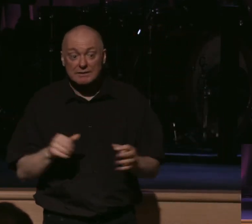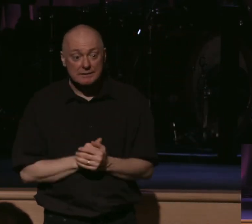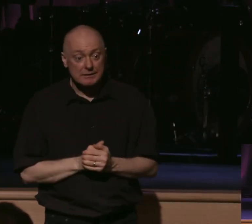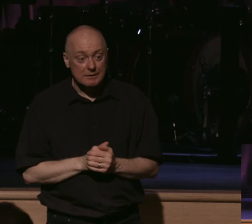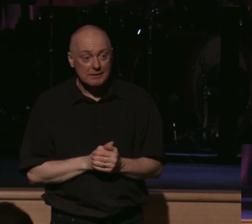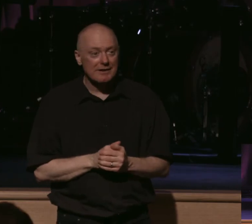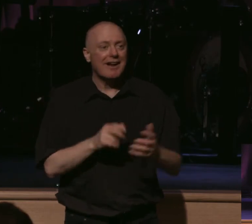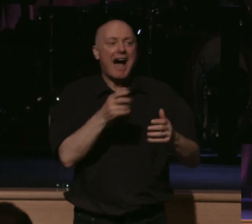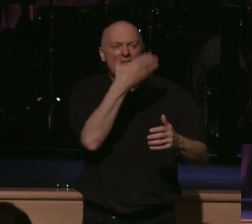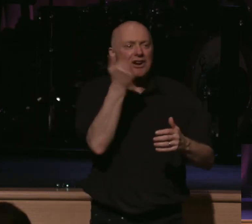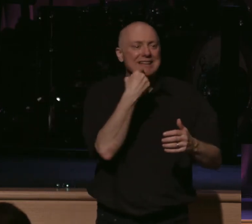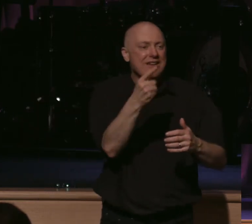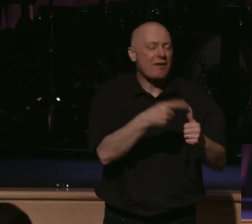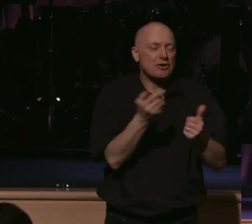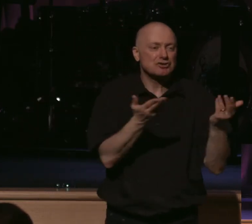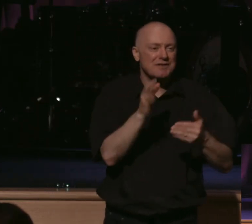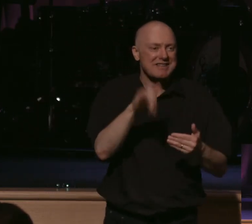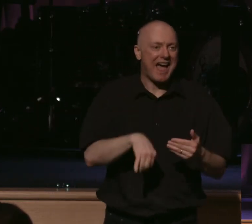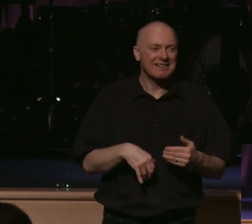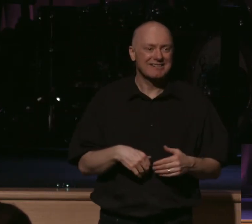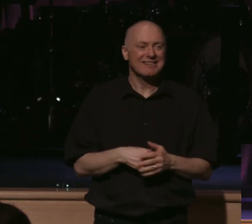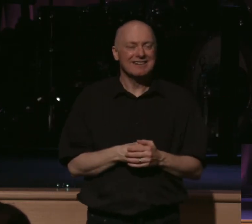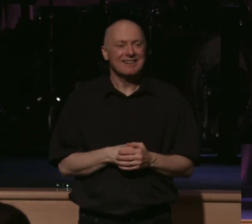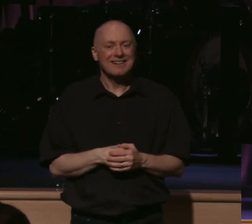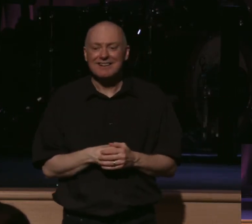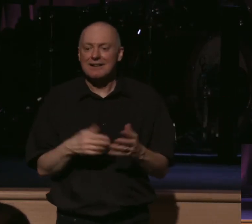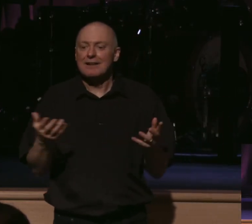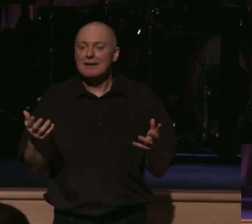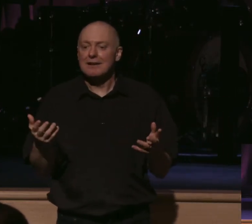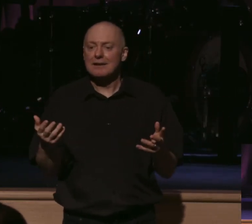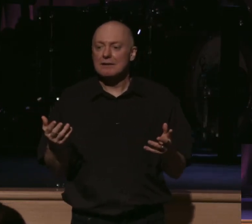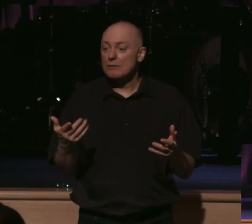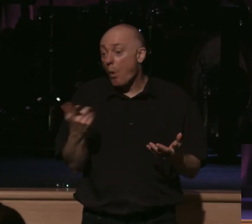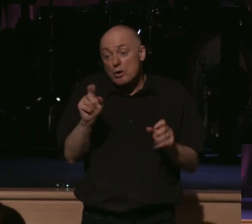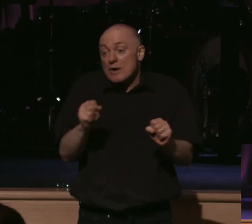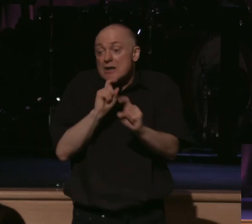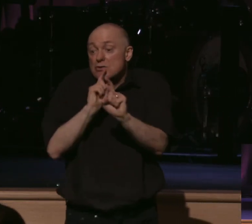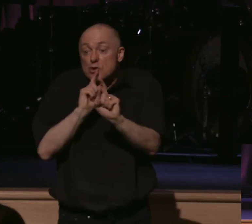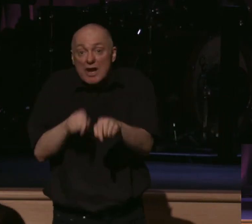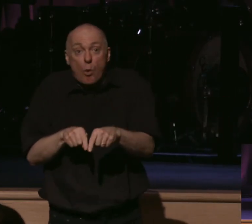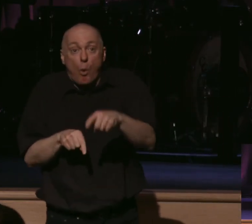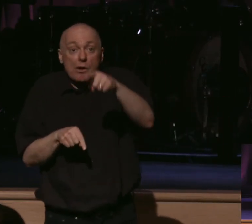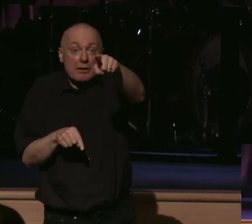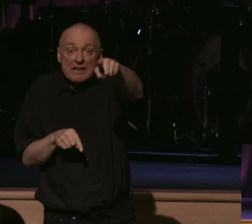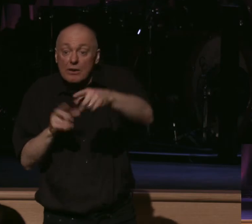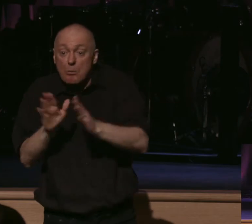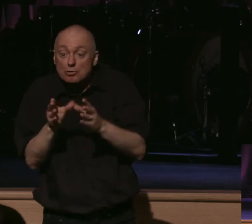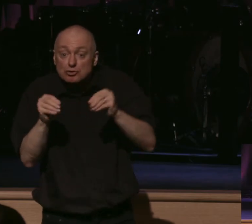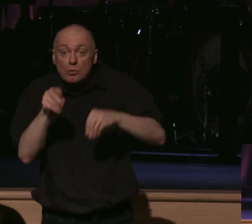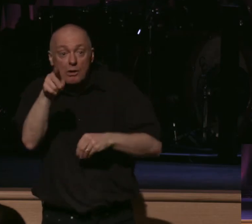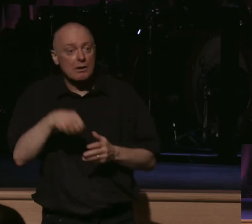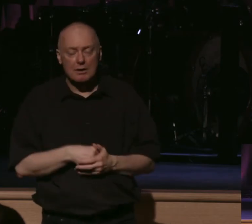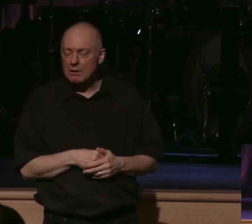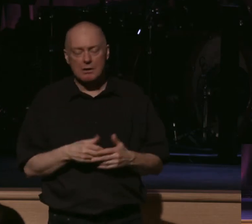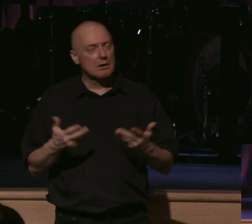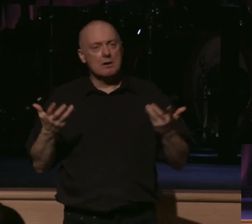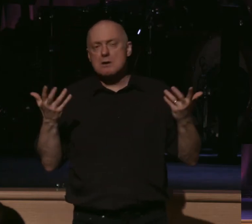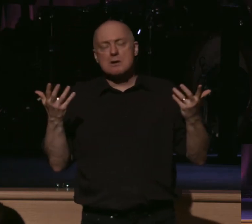that, for free, and that's, it's excellent, or you can order it, you know how to get it, Amazon, whatever. I just, again, I just, it's